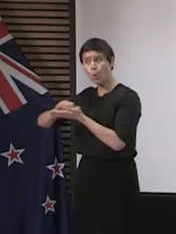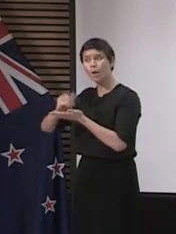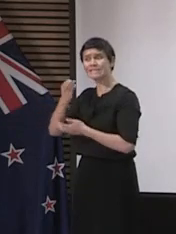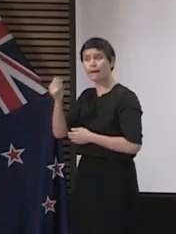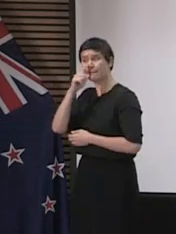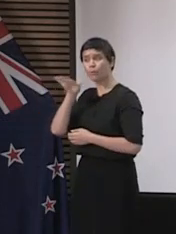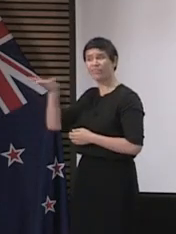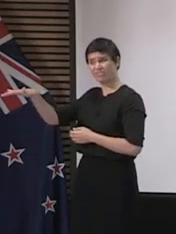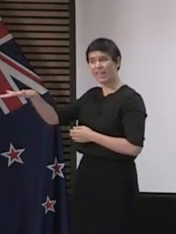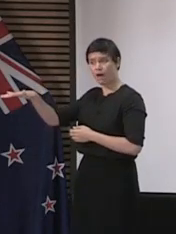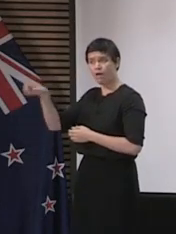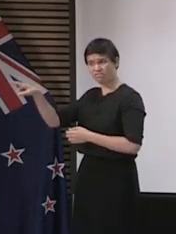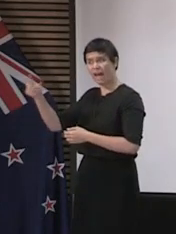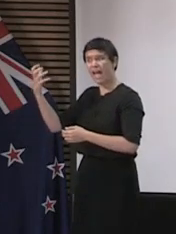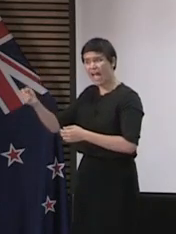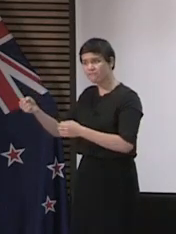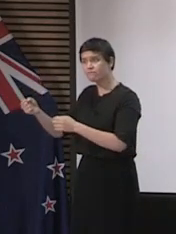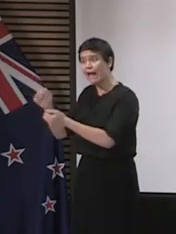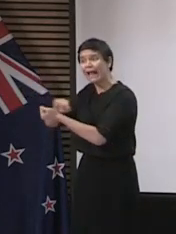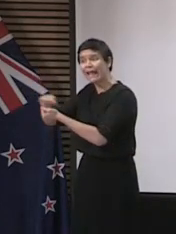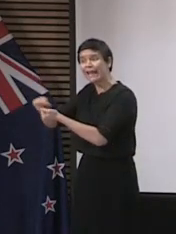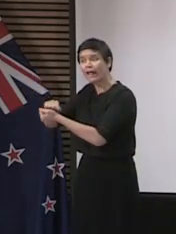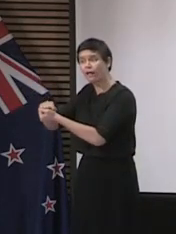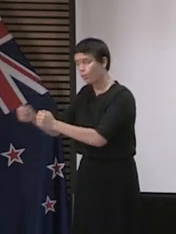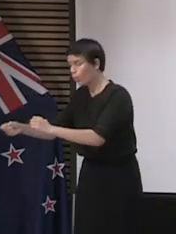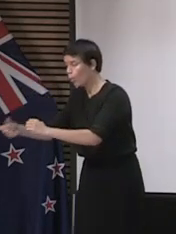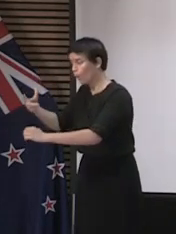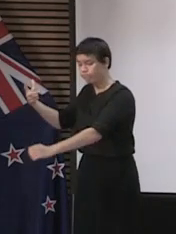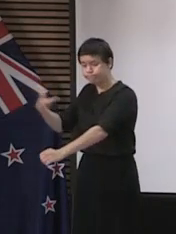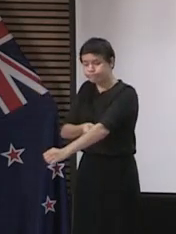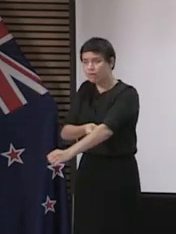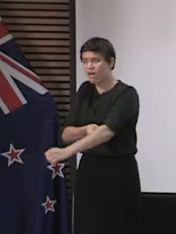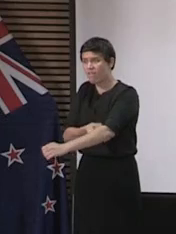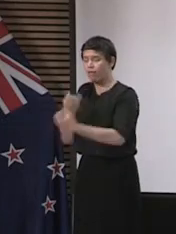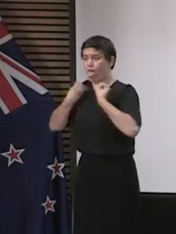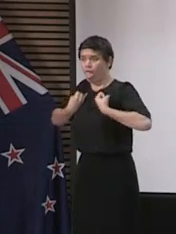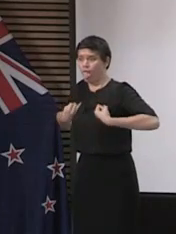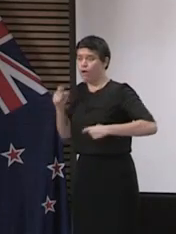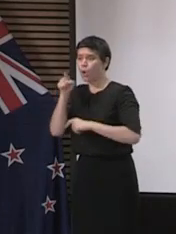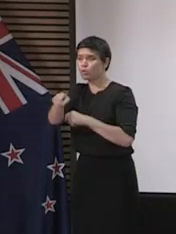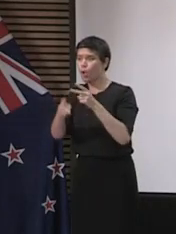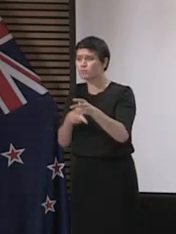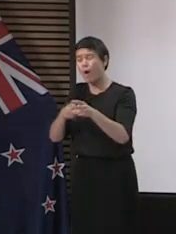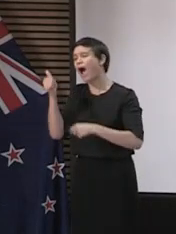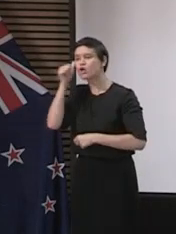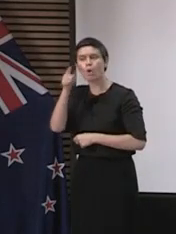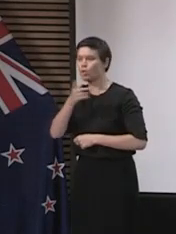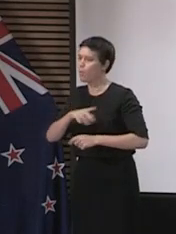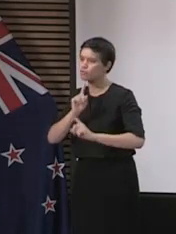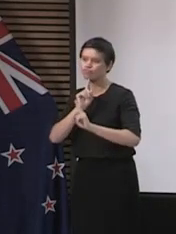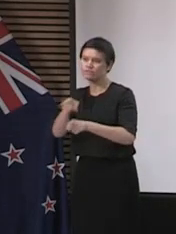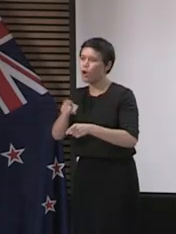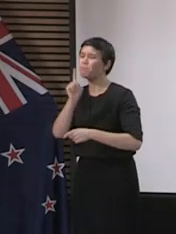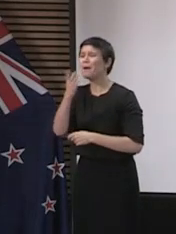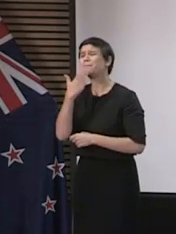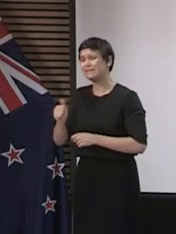go to medical facilities because they had actually ingested disinfectants and I know you don't want to dignify this with a response but can you maybe just send a clear